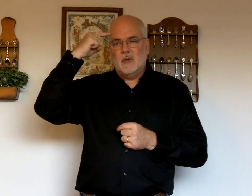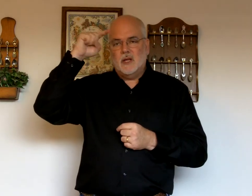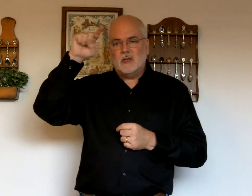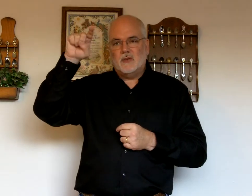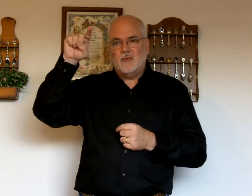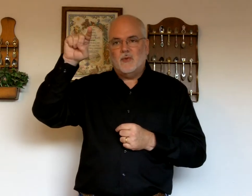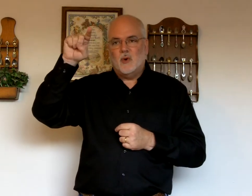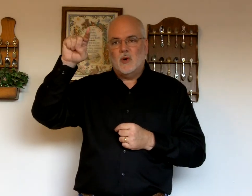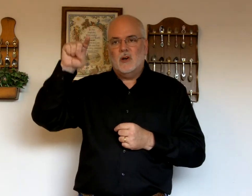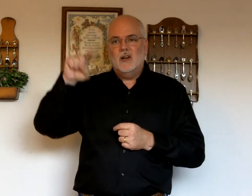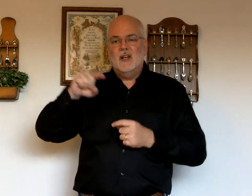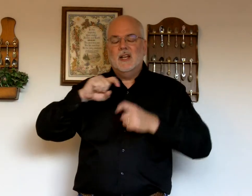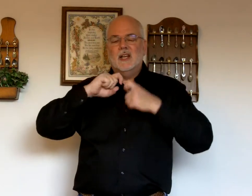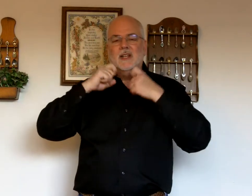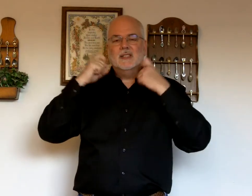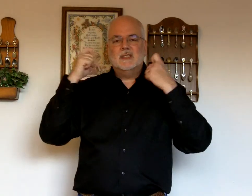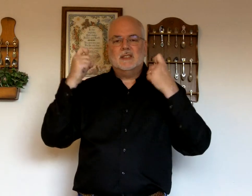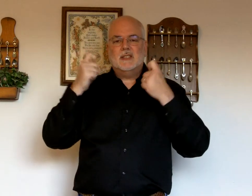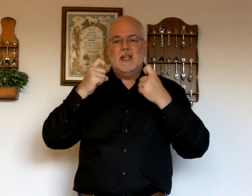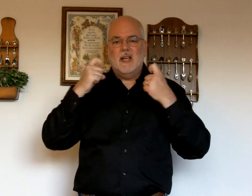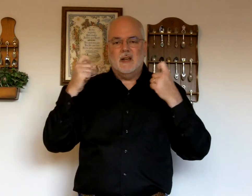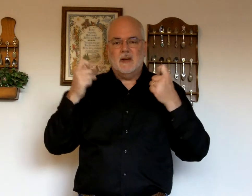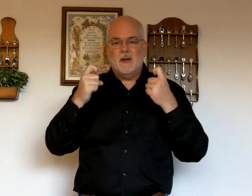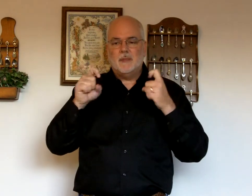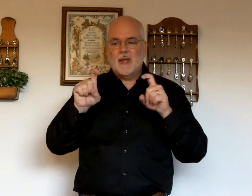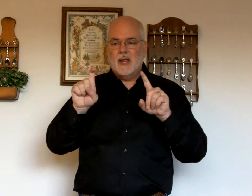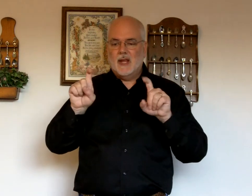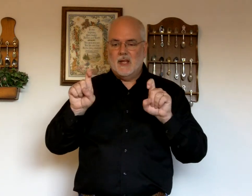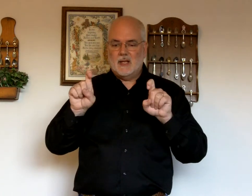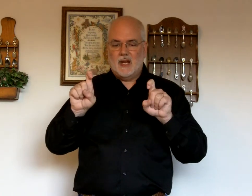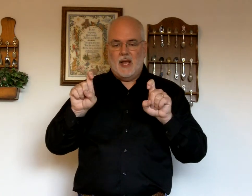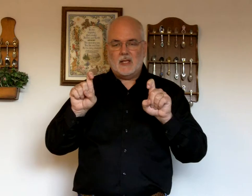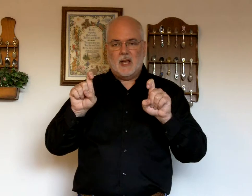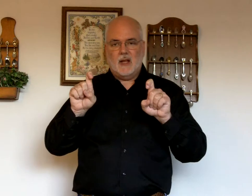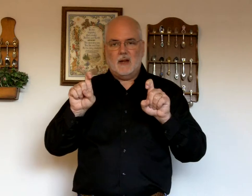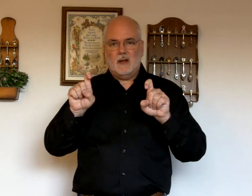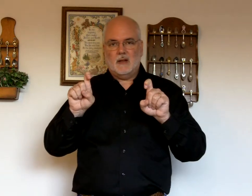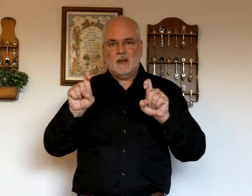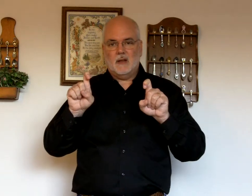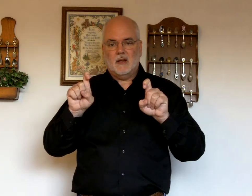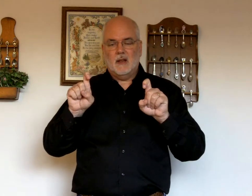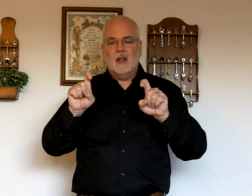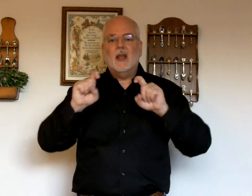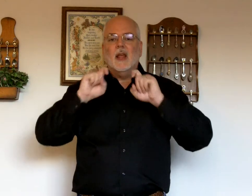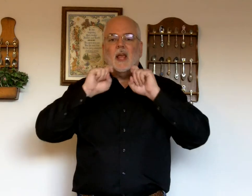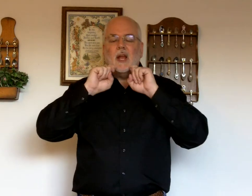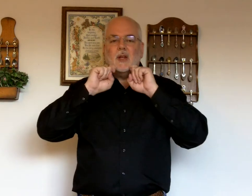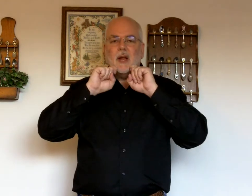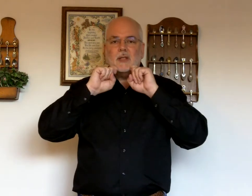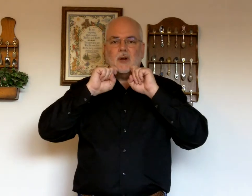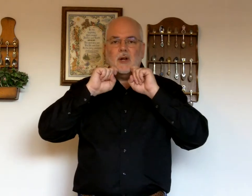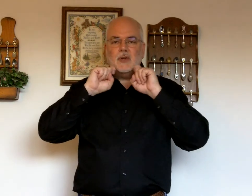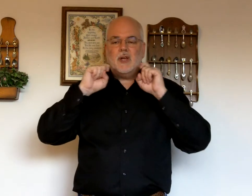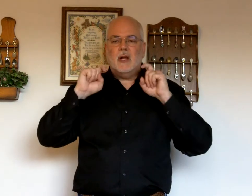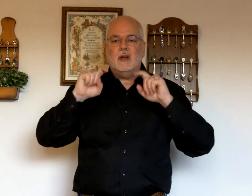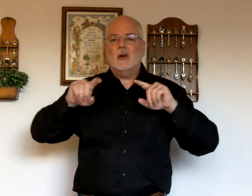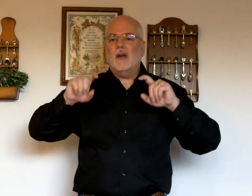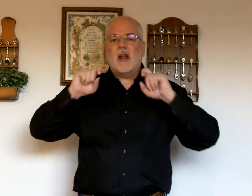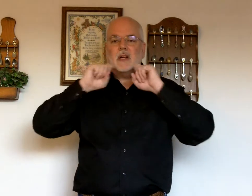wrist. Four. Sin. It's an X hand. And you kind of start at your chin. You don't have to actually